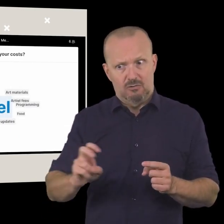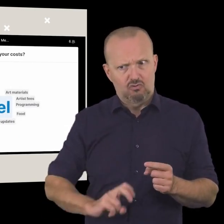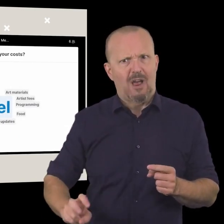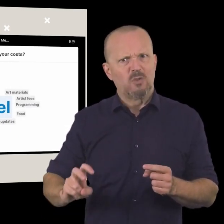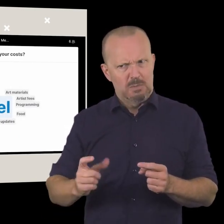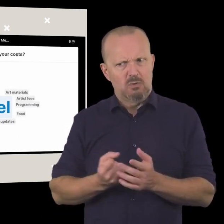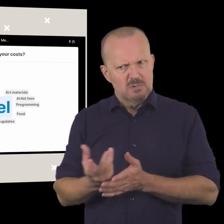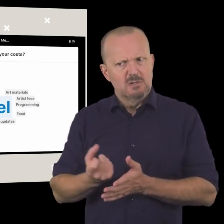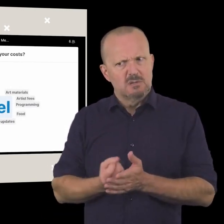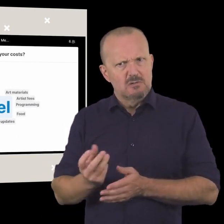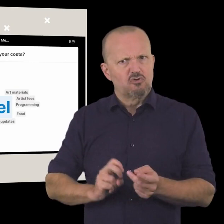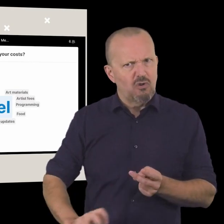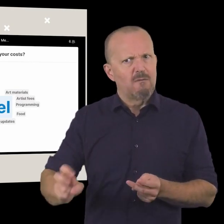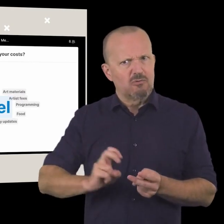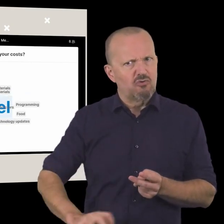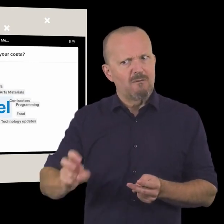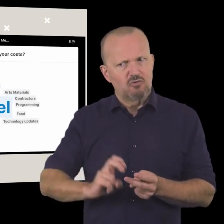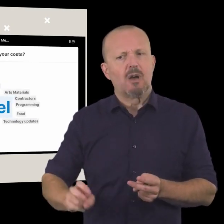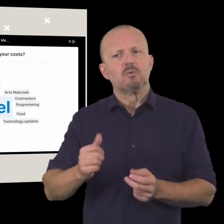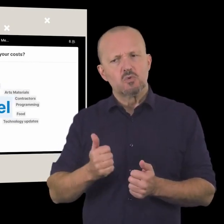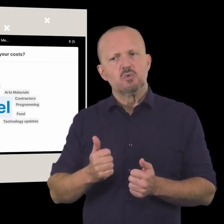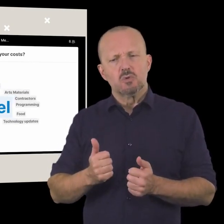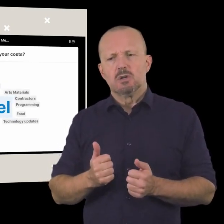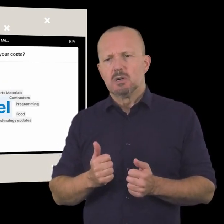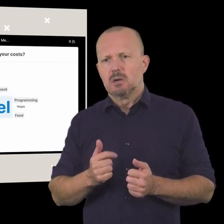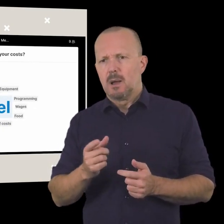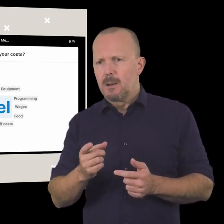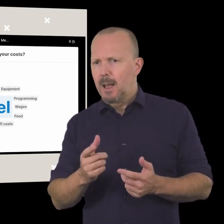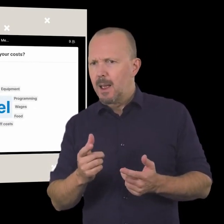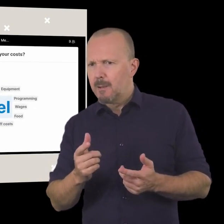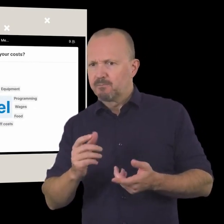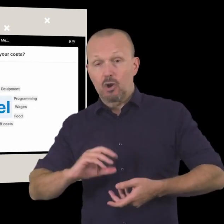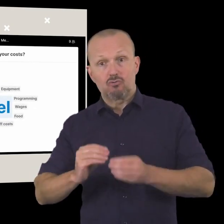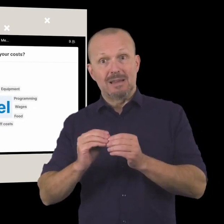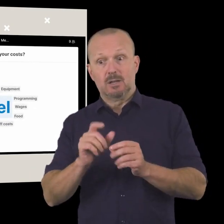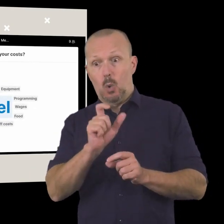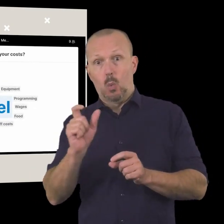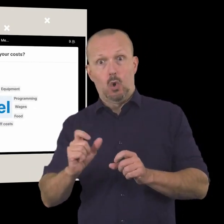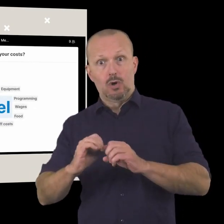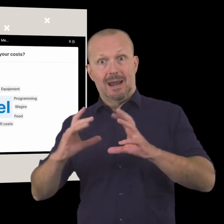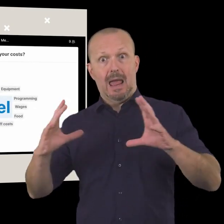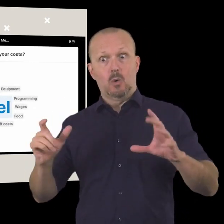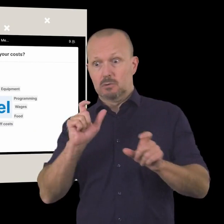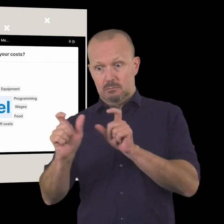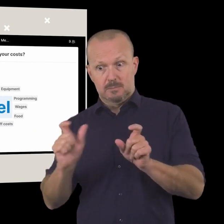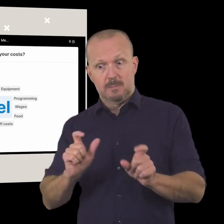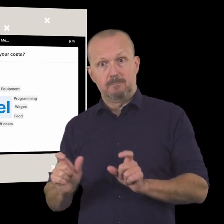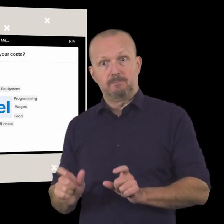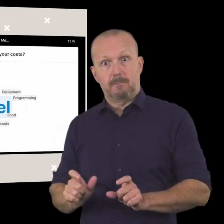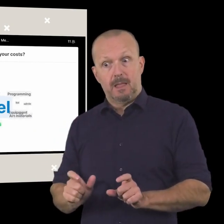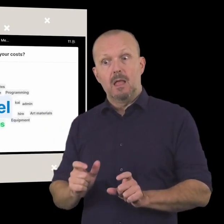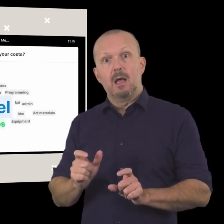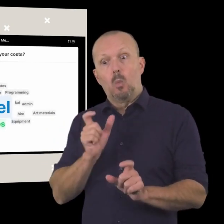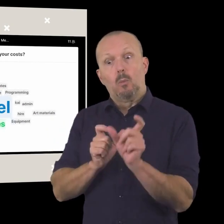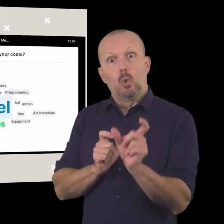travel is coming up quite quite uh in quite a large kind of fashion so uh and creating these word clouds i don't know if you've used them before but